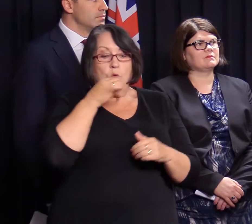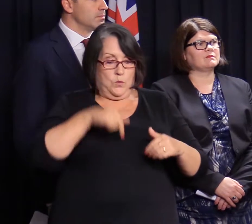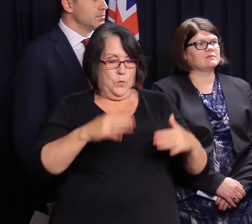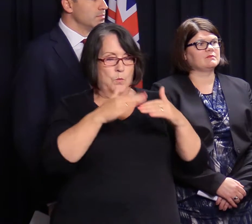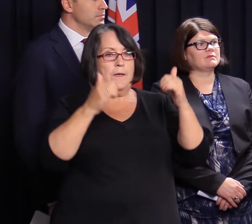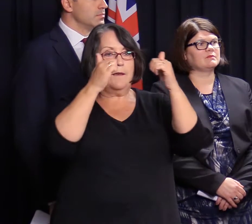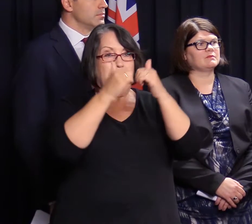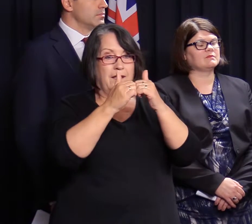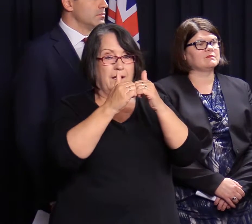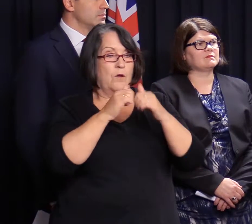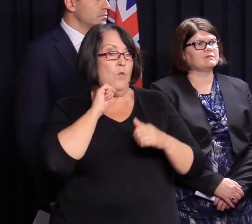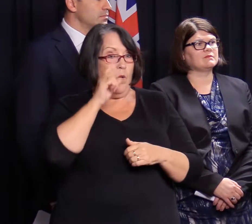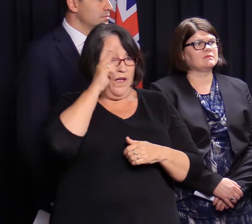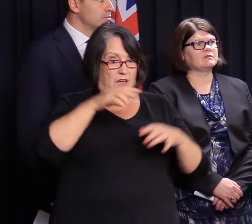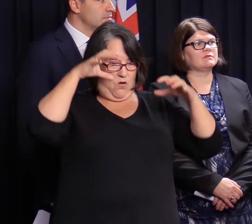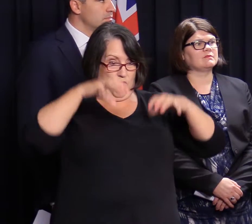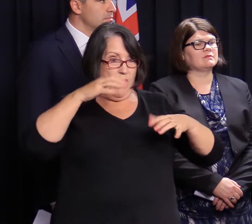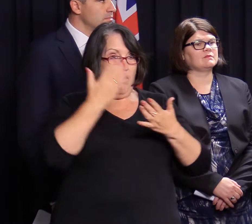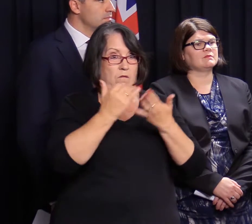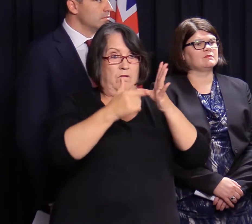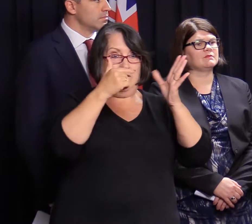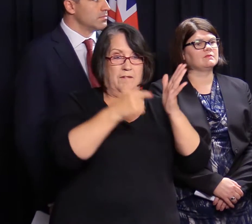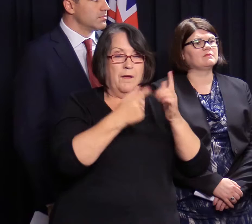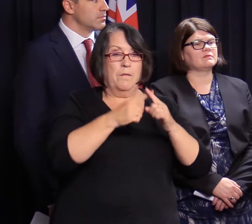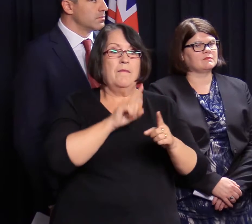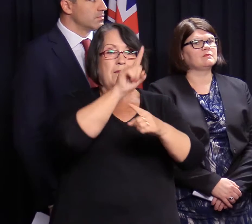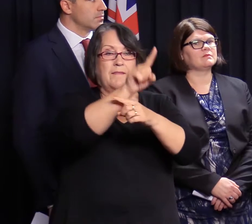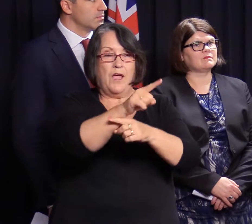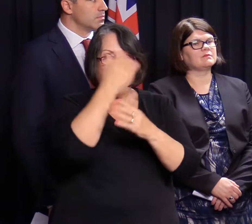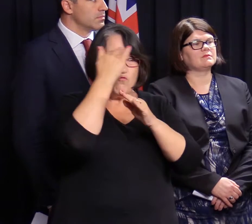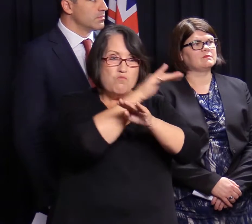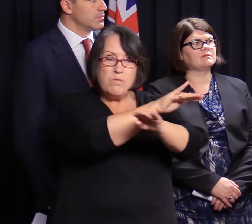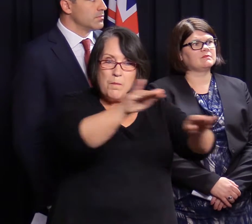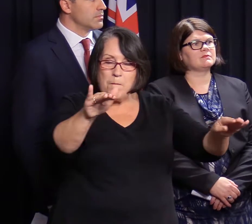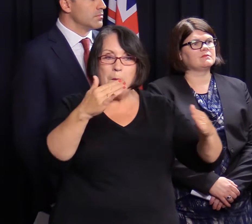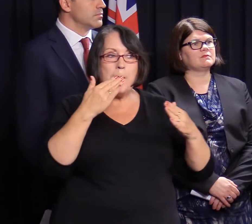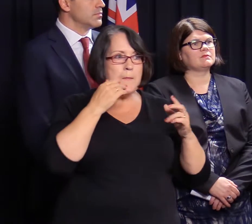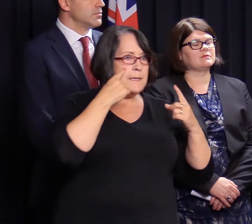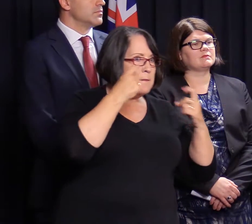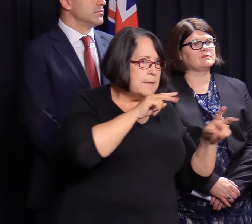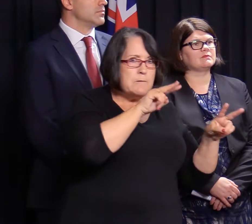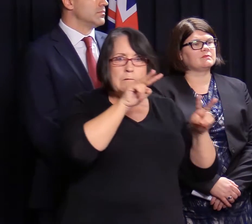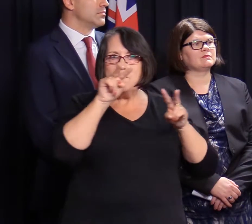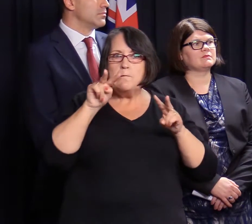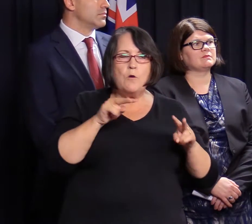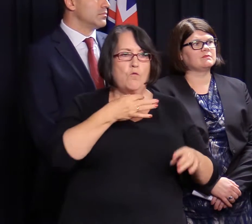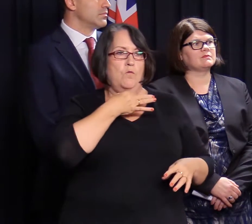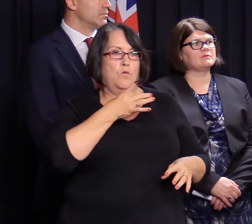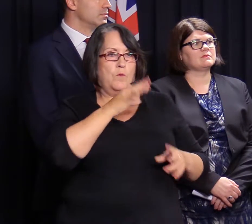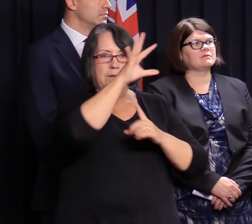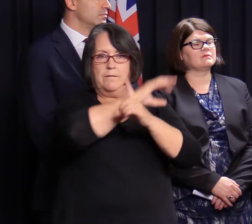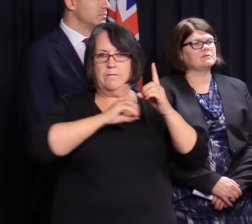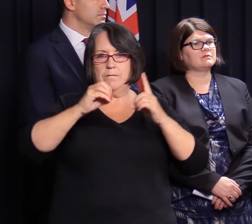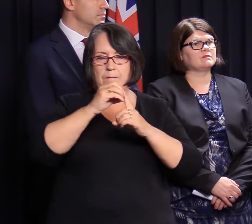weekend with another day of rain over Saturday and again next week, I just remind the community to be vigilant of the risk environment.